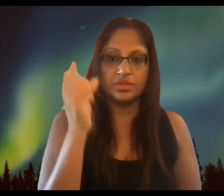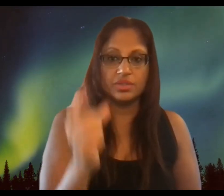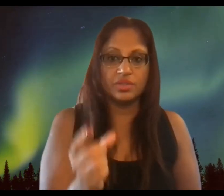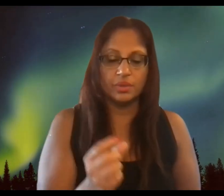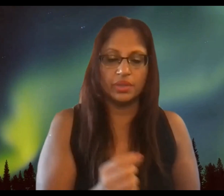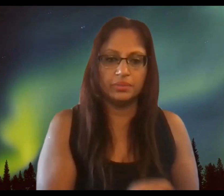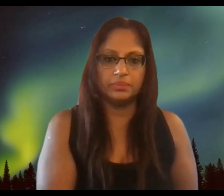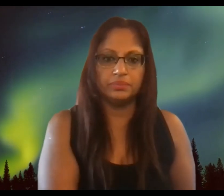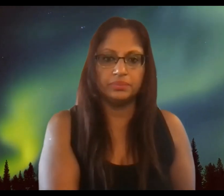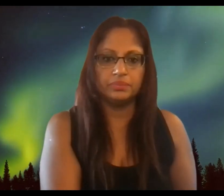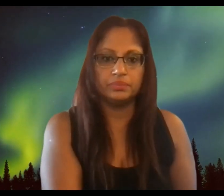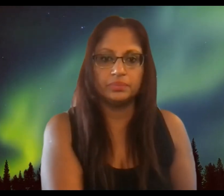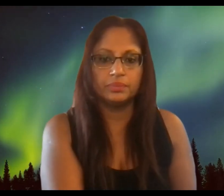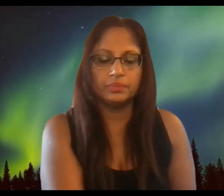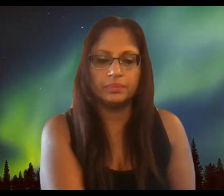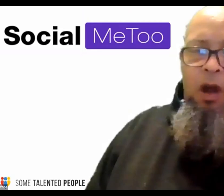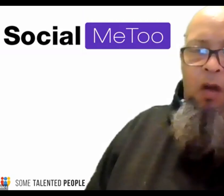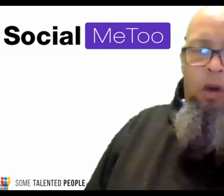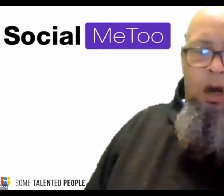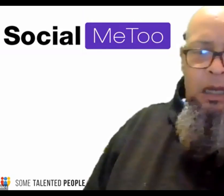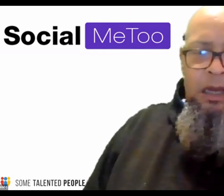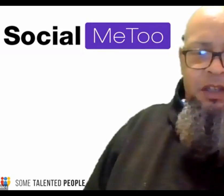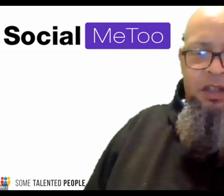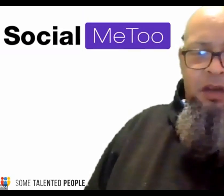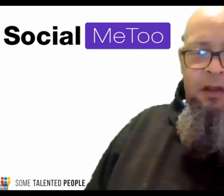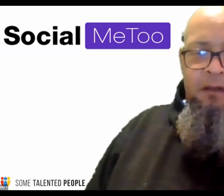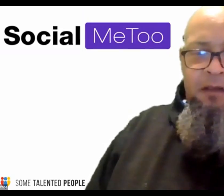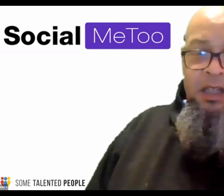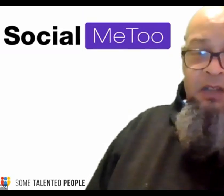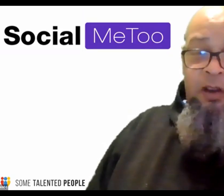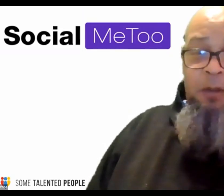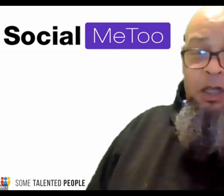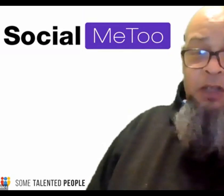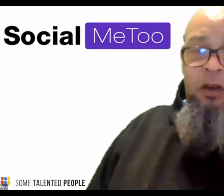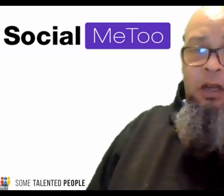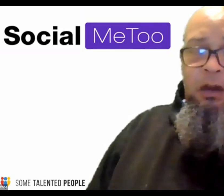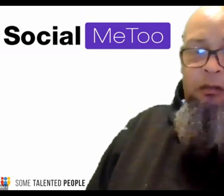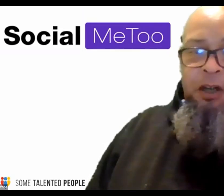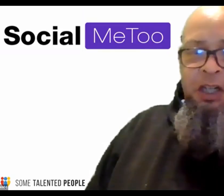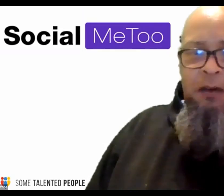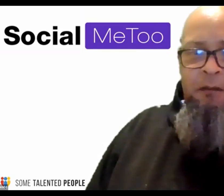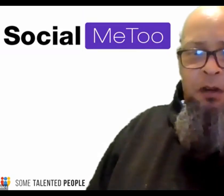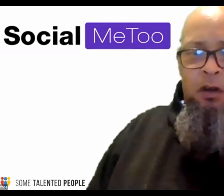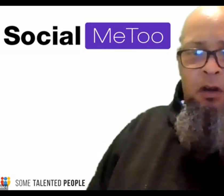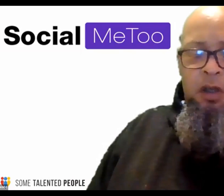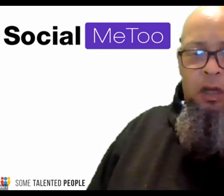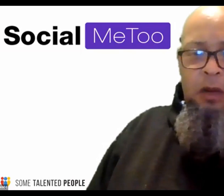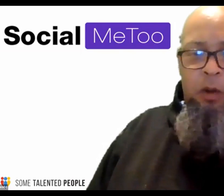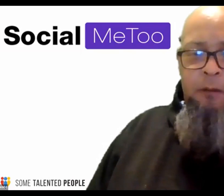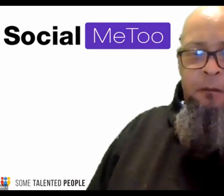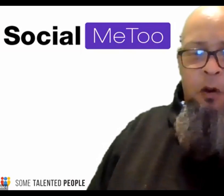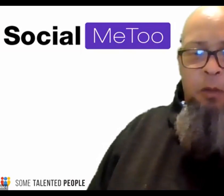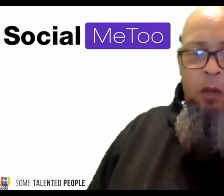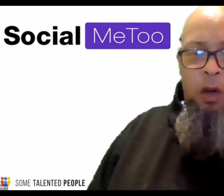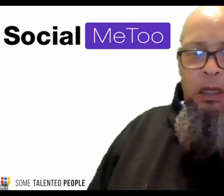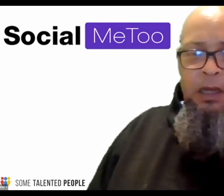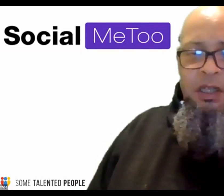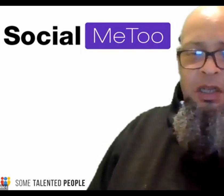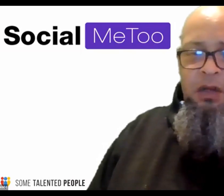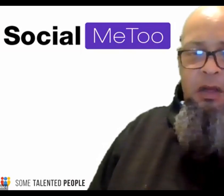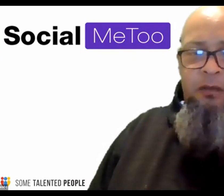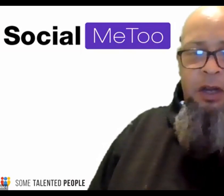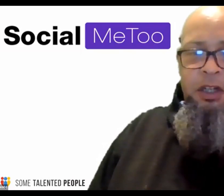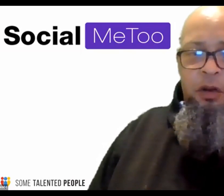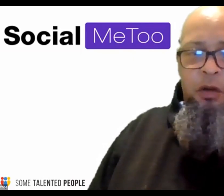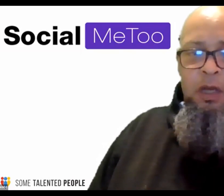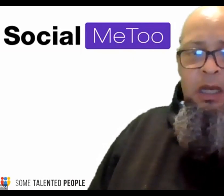way to do it so what i'd like to do then thanks very much for uh reaching out for your your network for me what i'd like